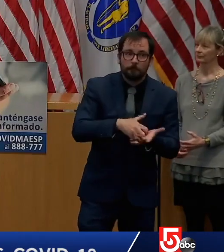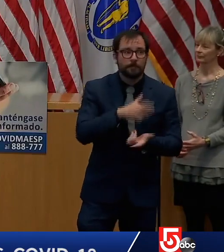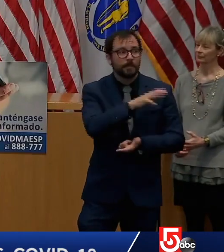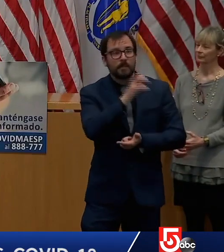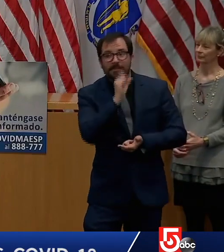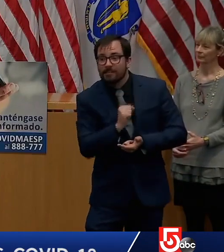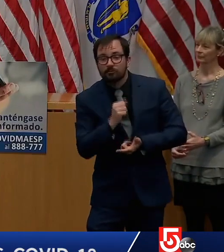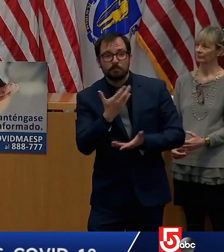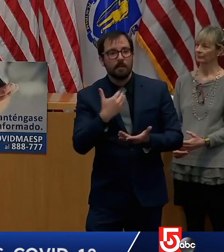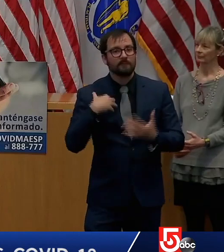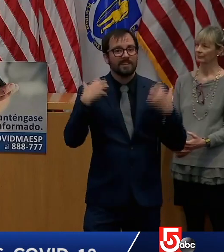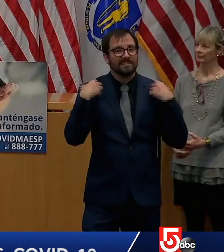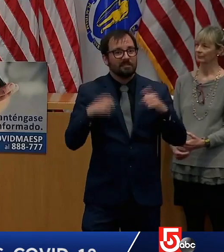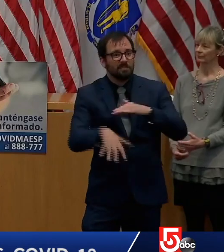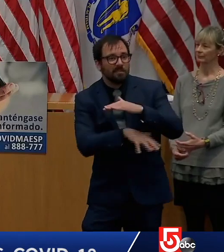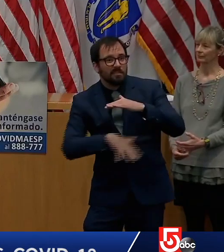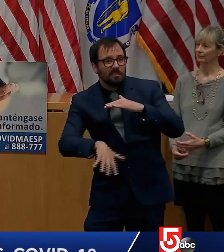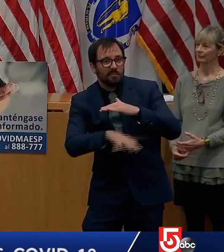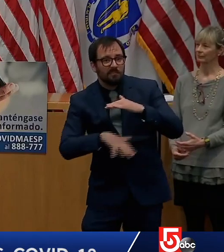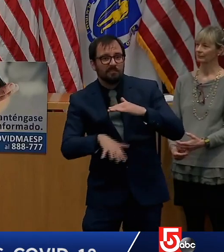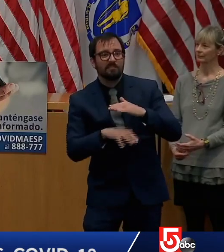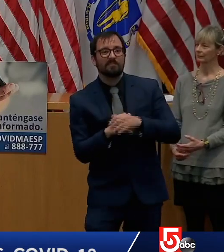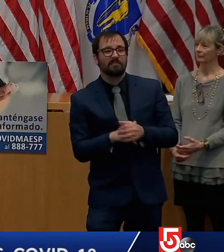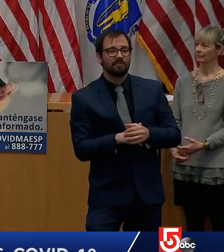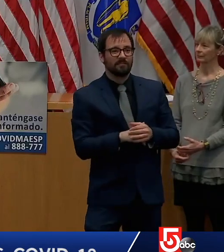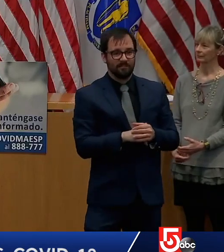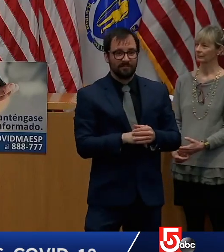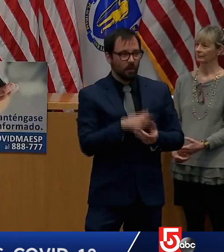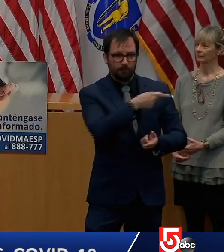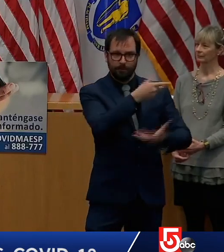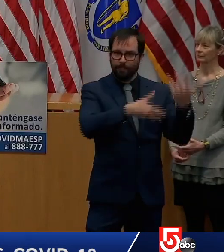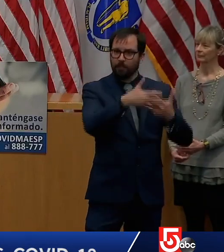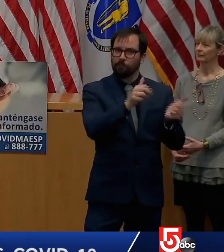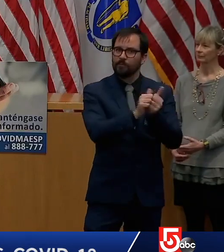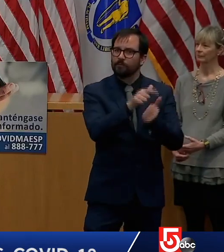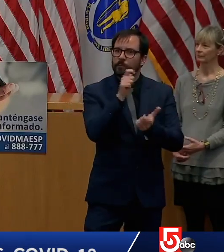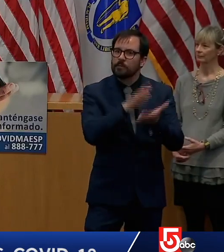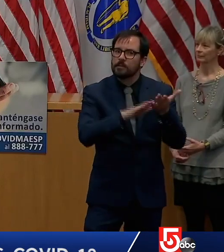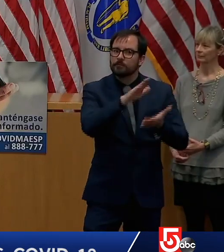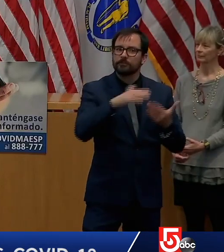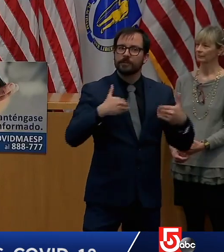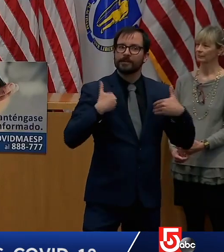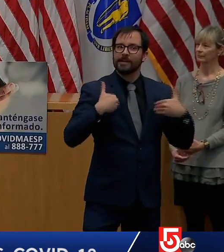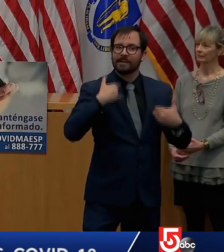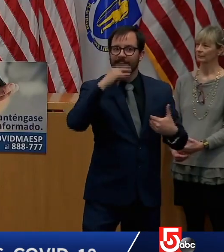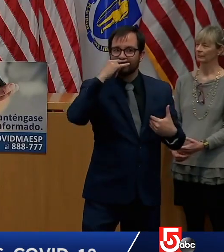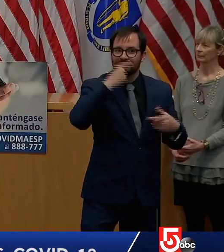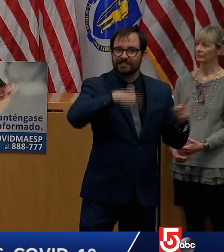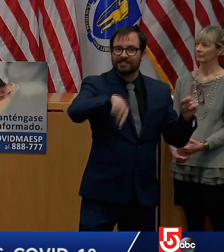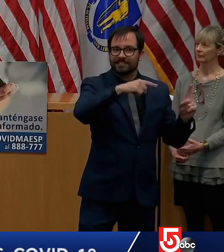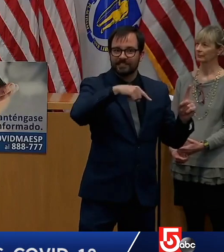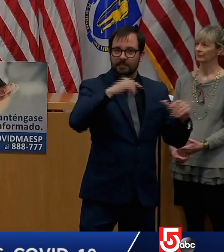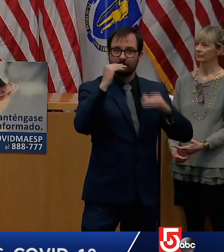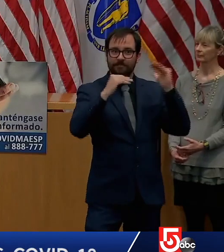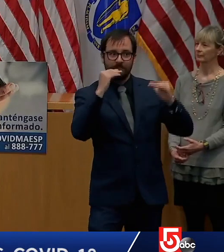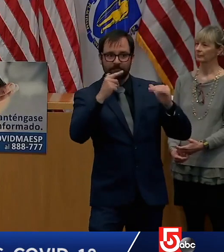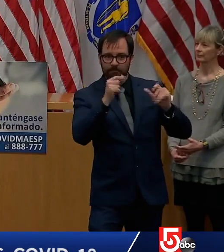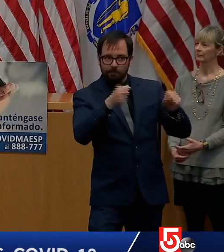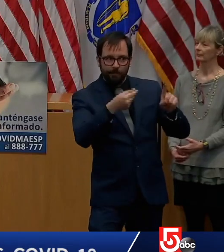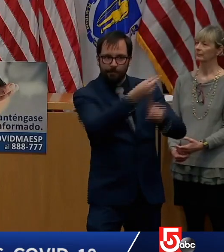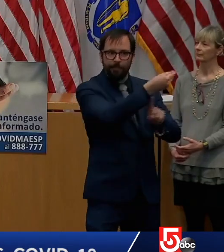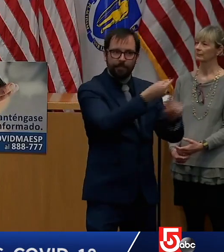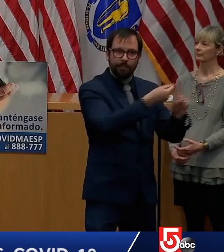contact with a lot of the kids in the college setup. The same thing would be true in the K-12 space. And you start working through those issues and